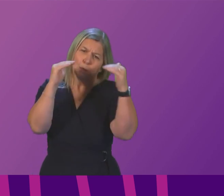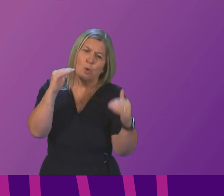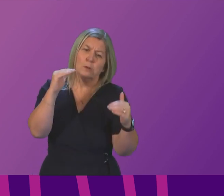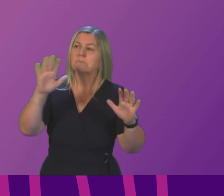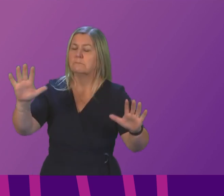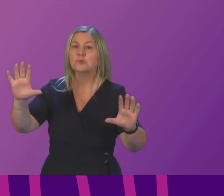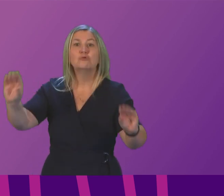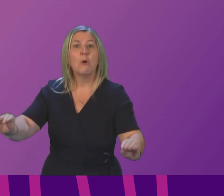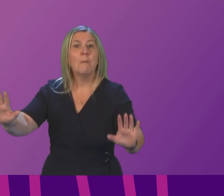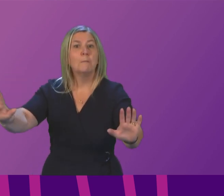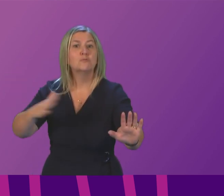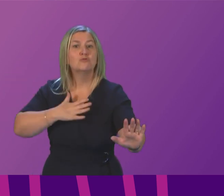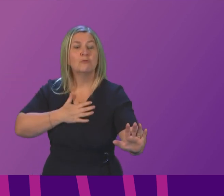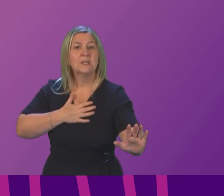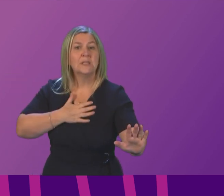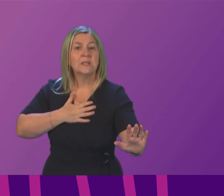yes